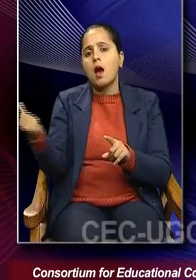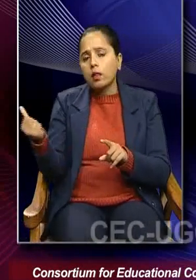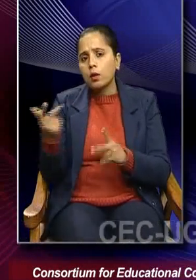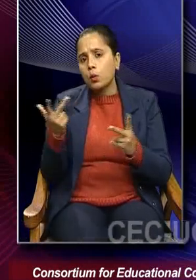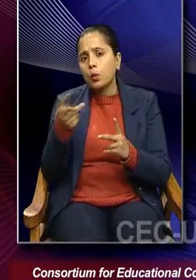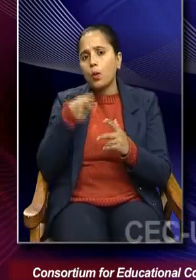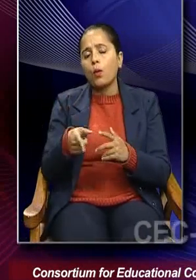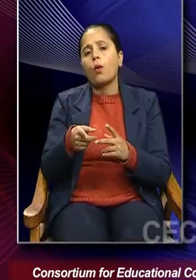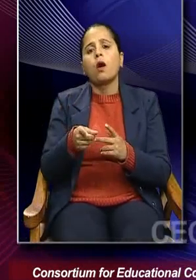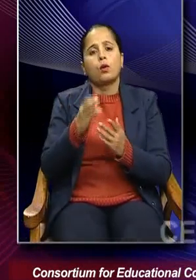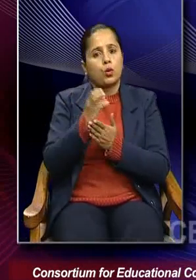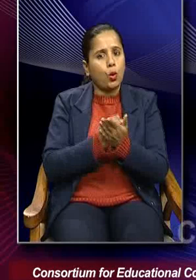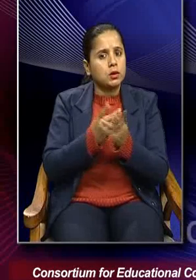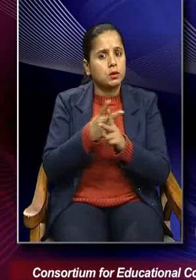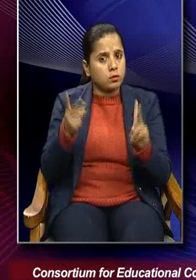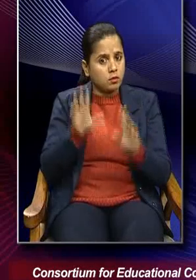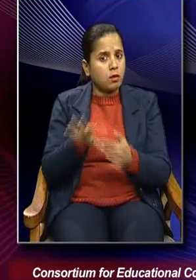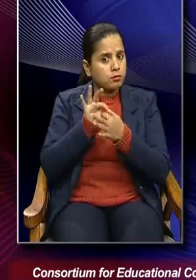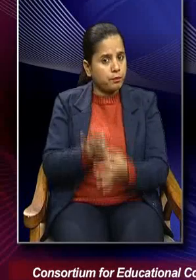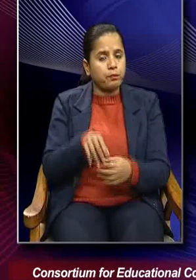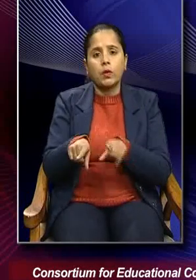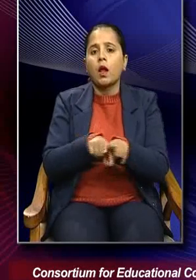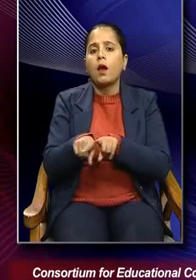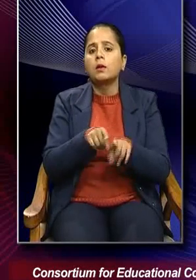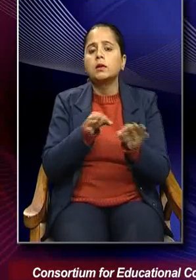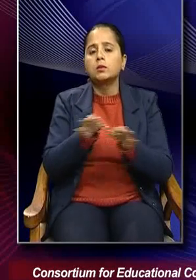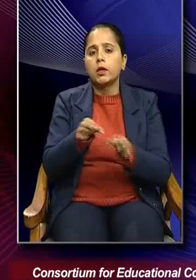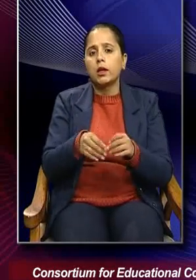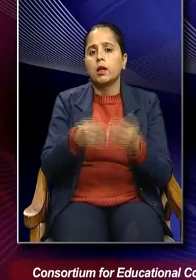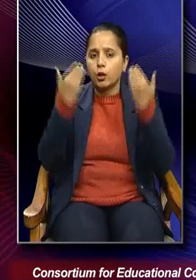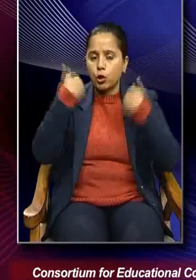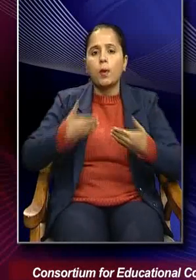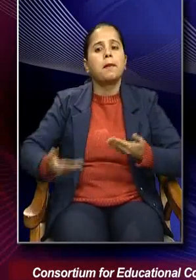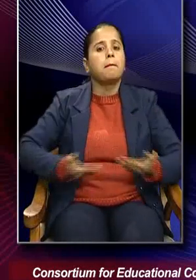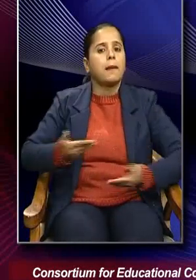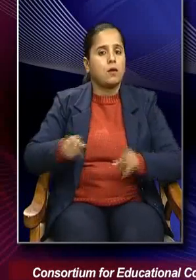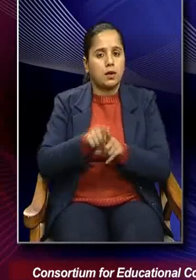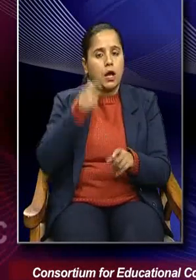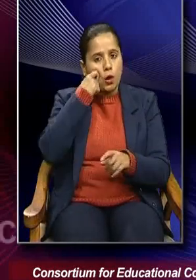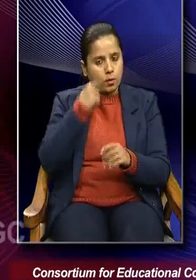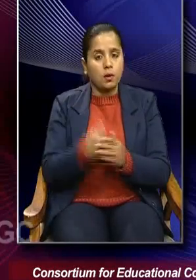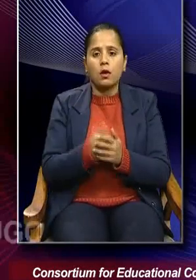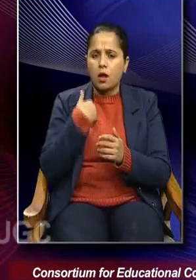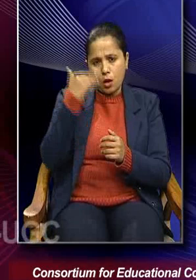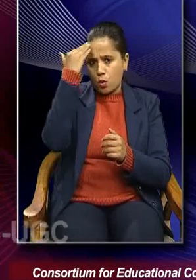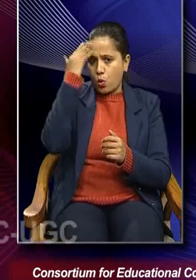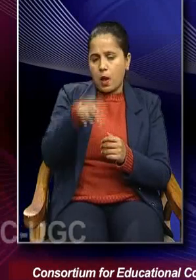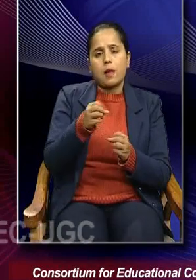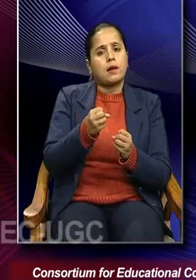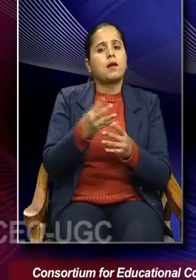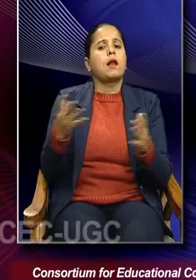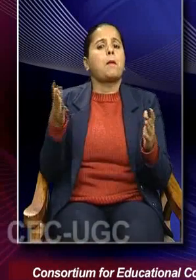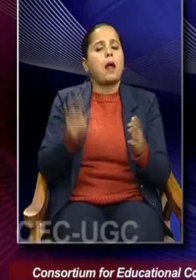that are concerned with explaining human behavior. So, we know there are a number of